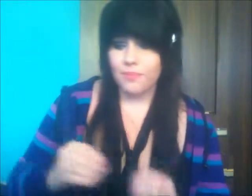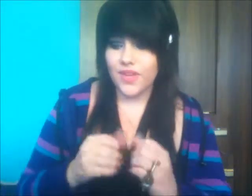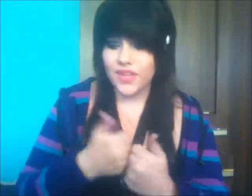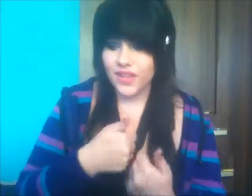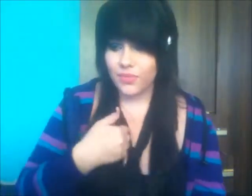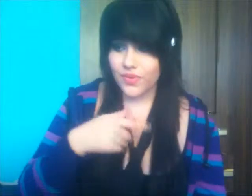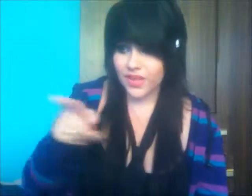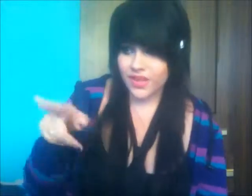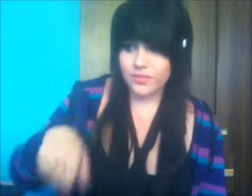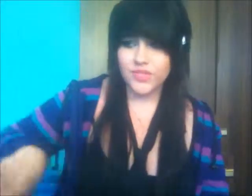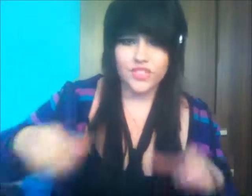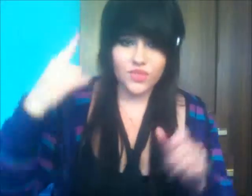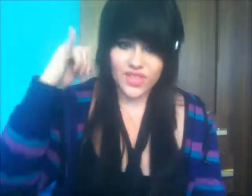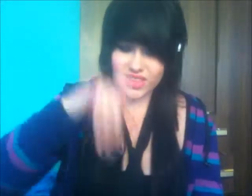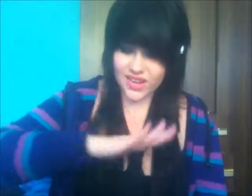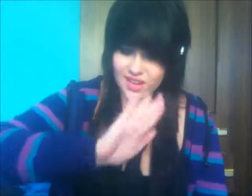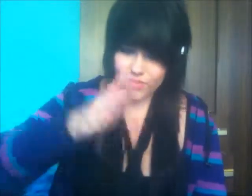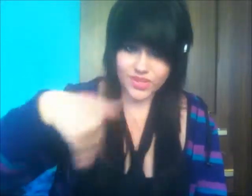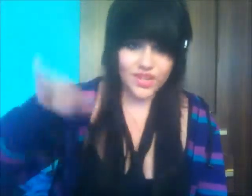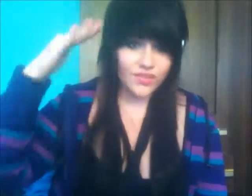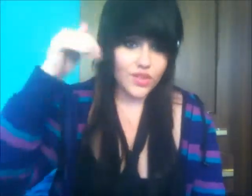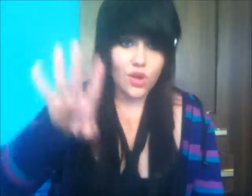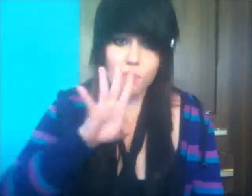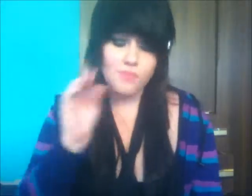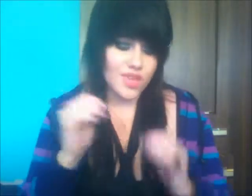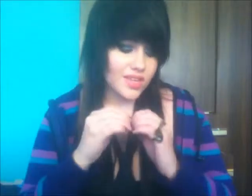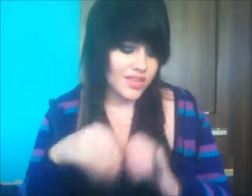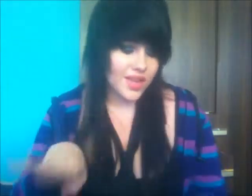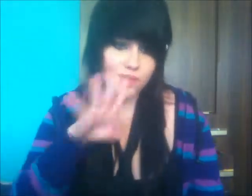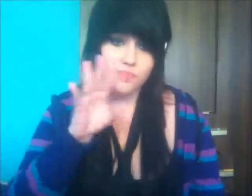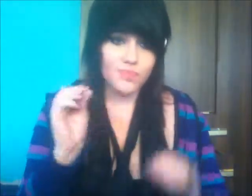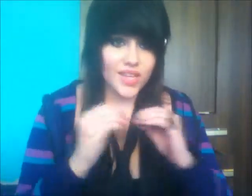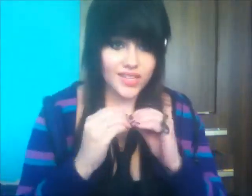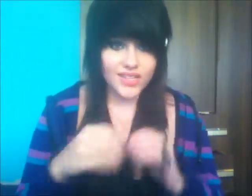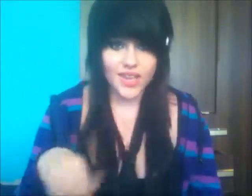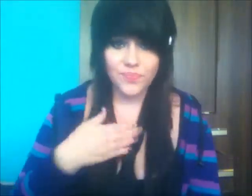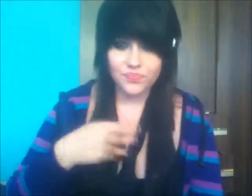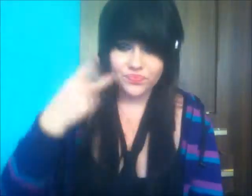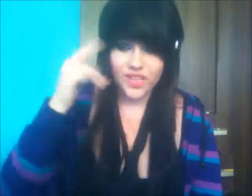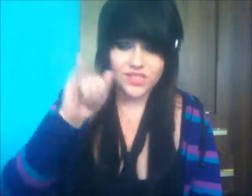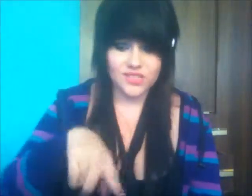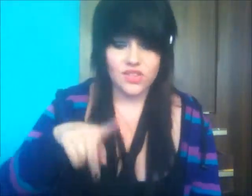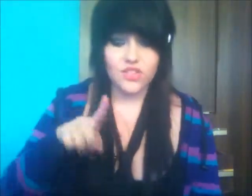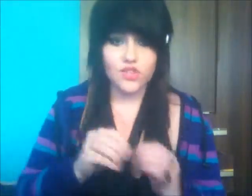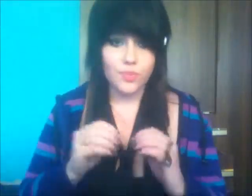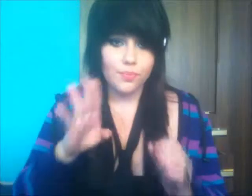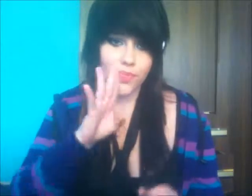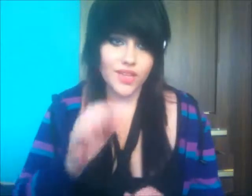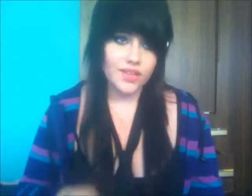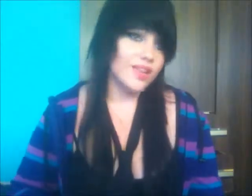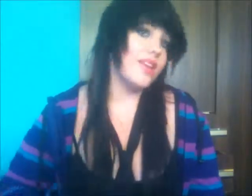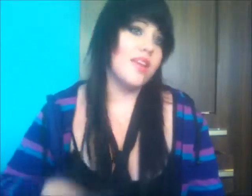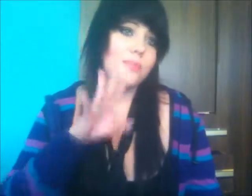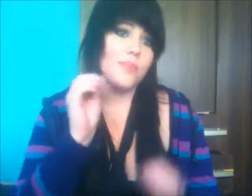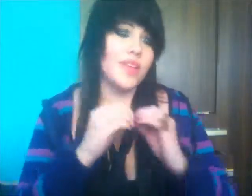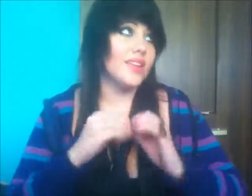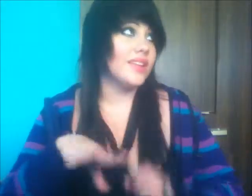Maybe now it's in, makes you think that I would never know Make it now, make it now I saw that you were making out, making